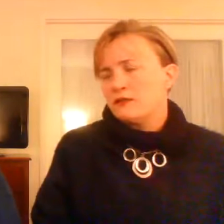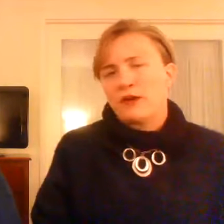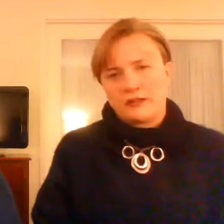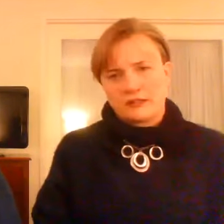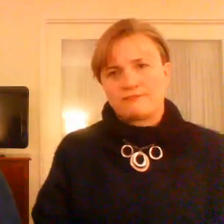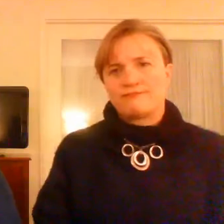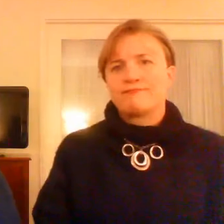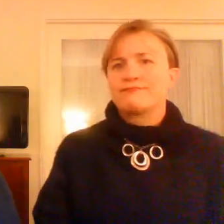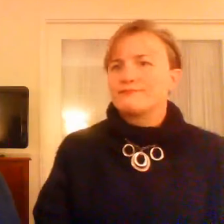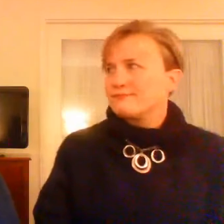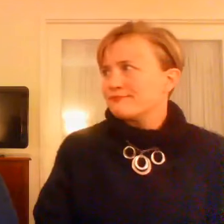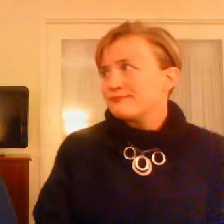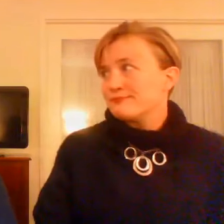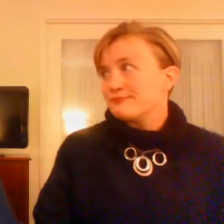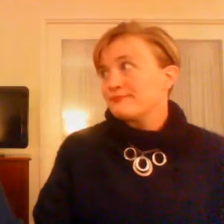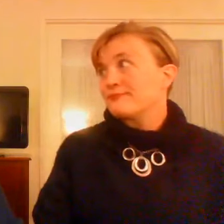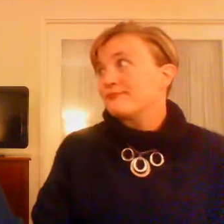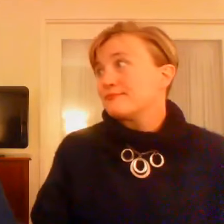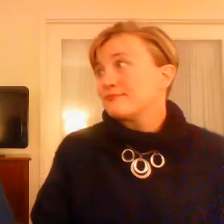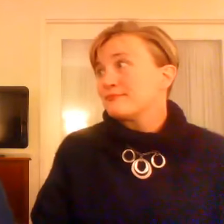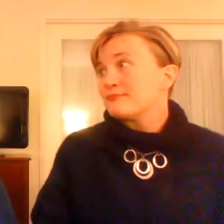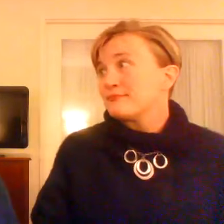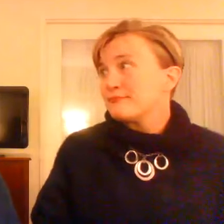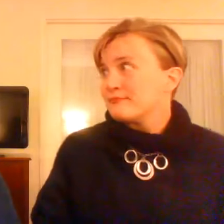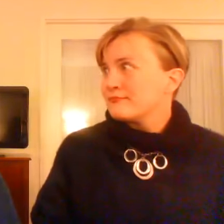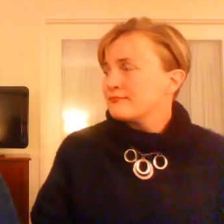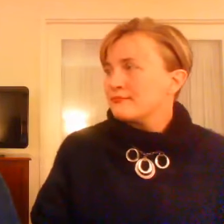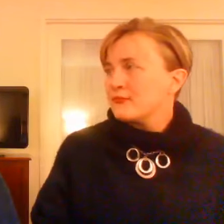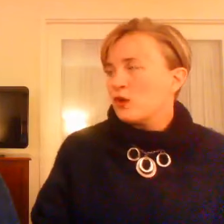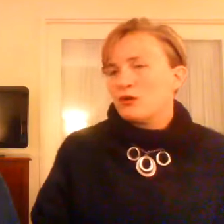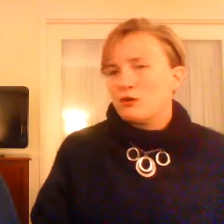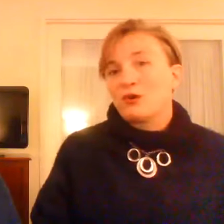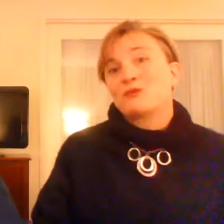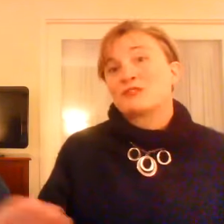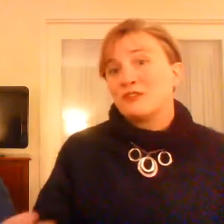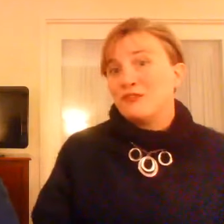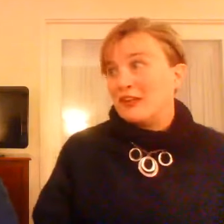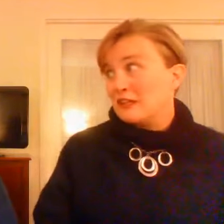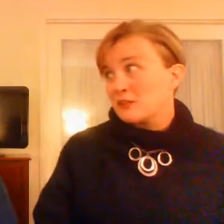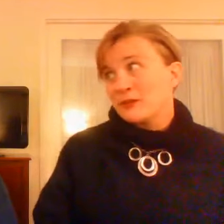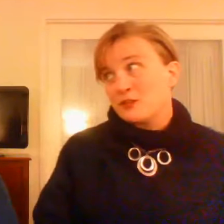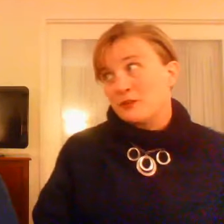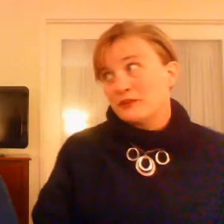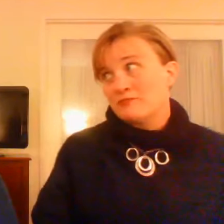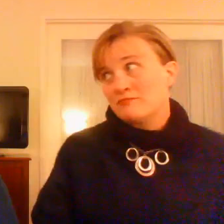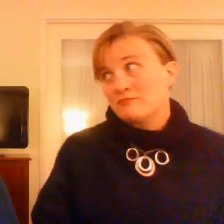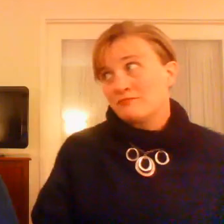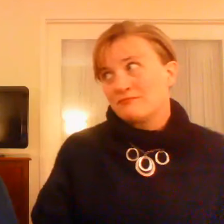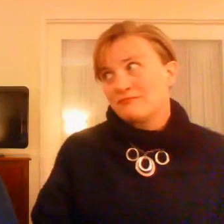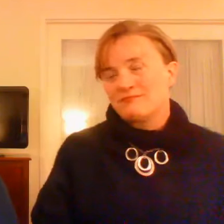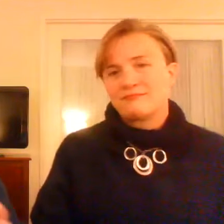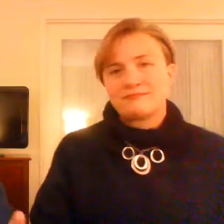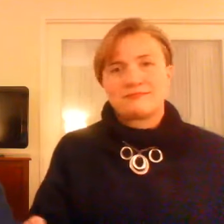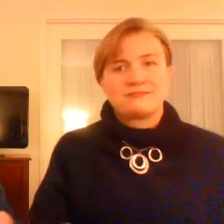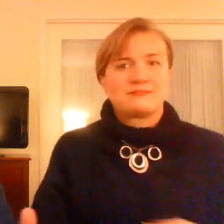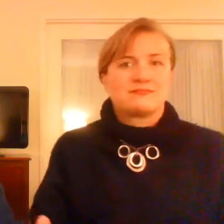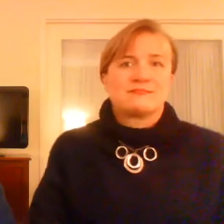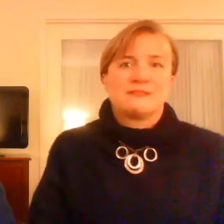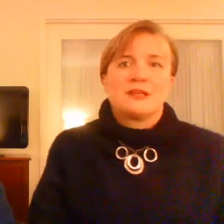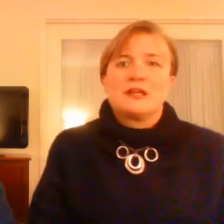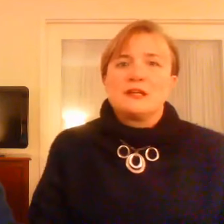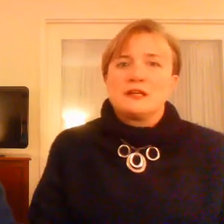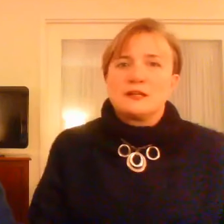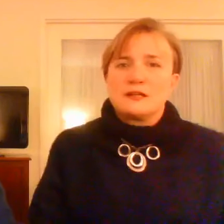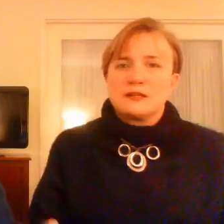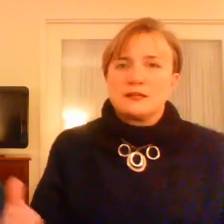for me. Right. And that's just because of whatever level they thought I was at and I was way convenient to put you in. Yeah. Because it had to do with what you were